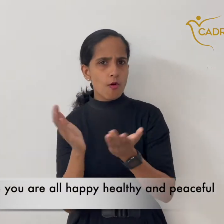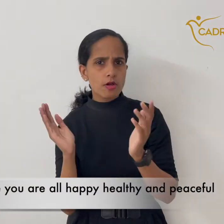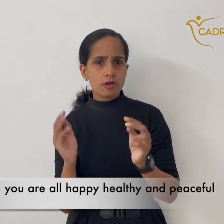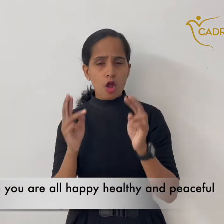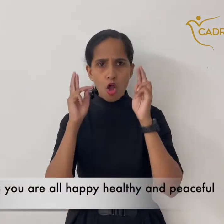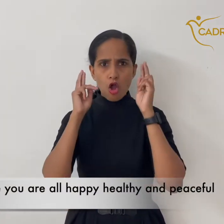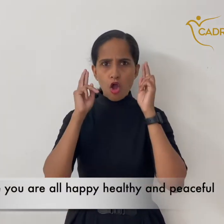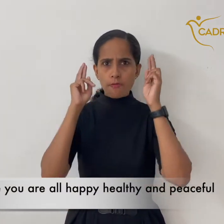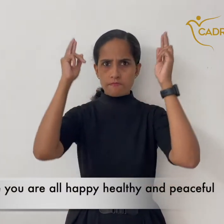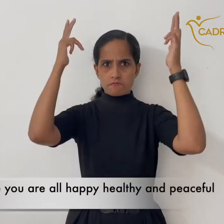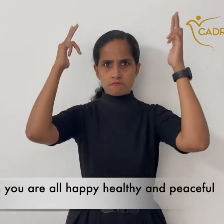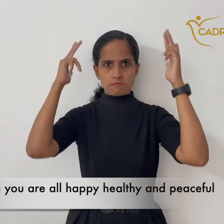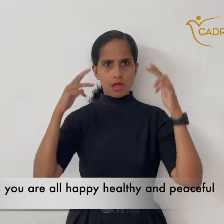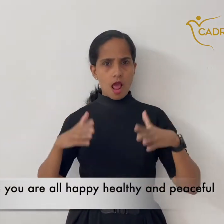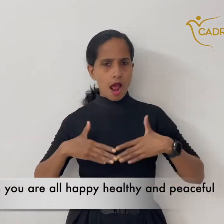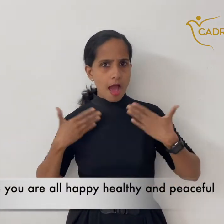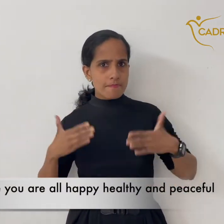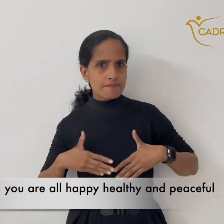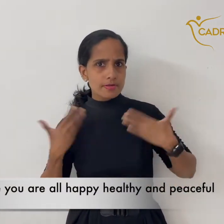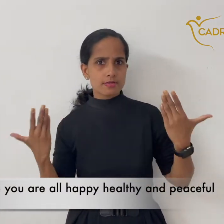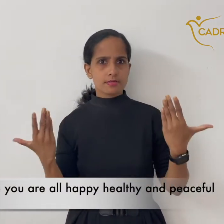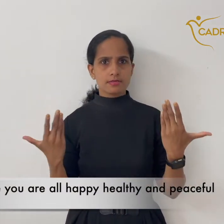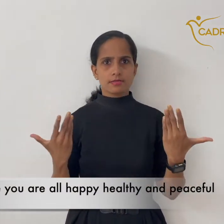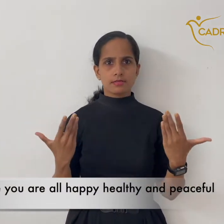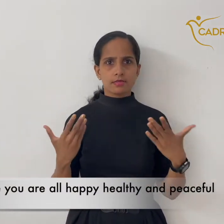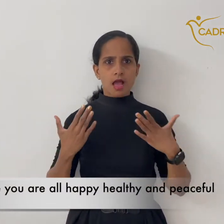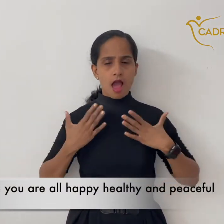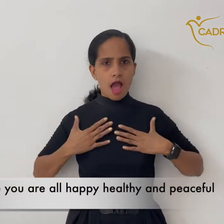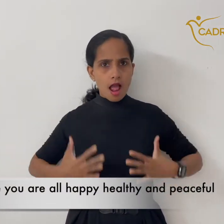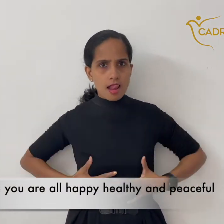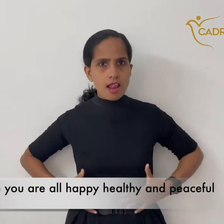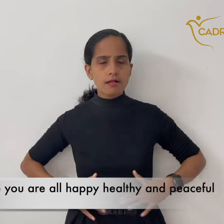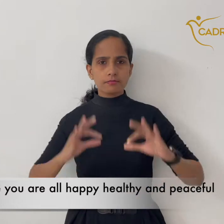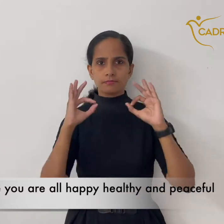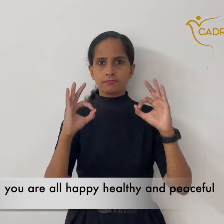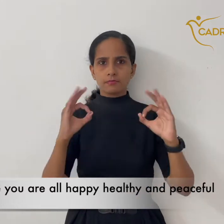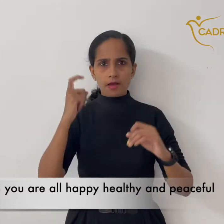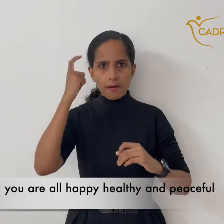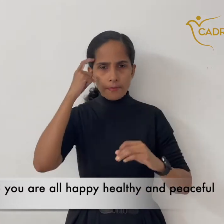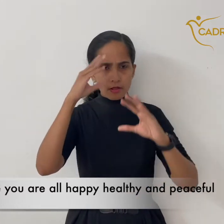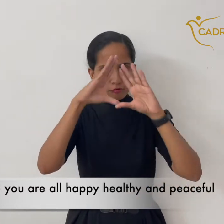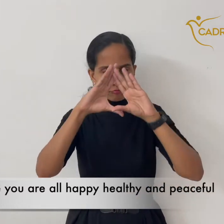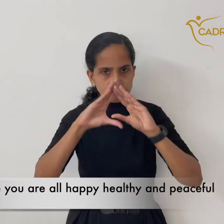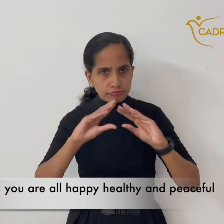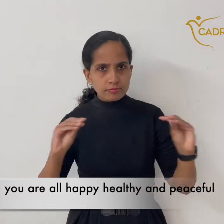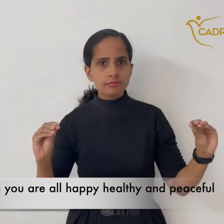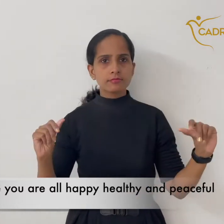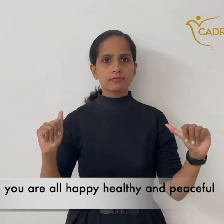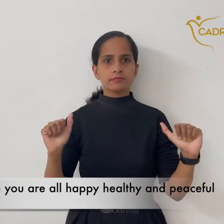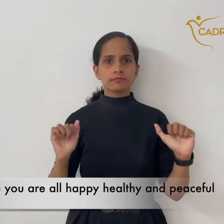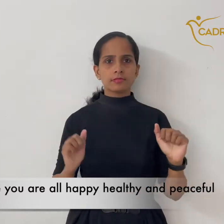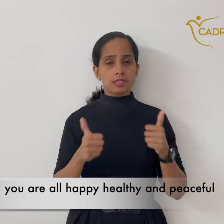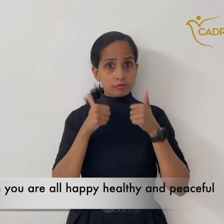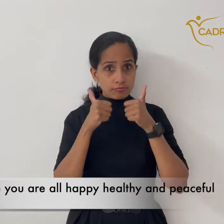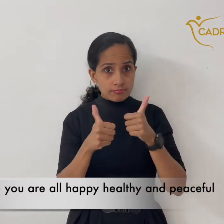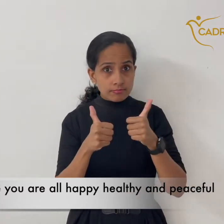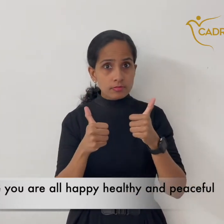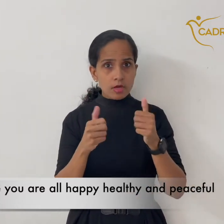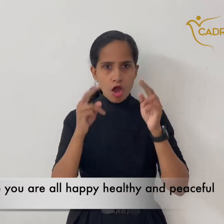hello friends hope you're all happy healthy and